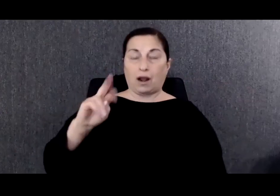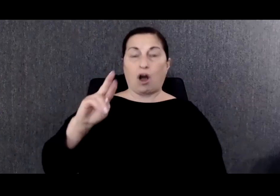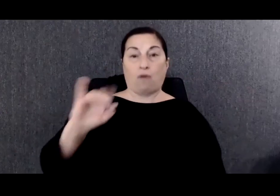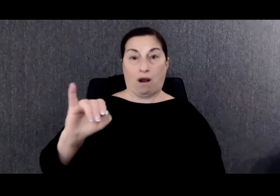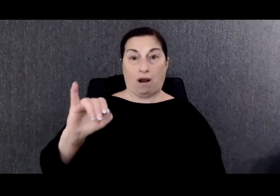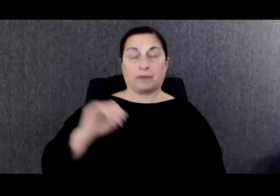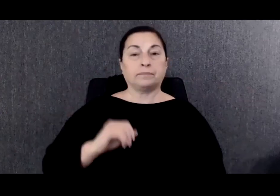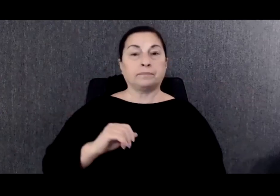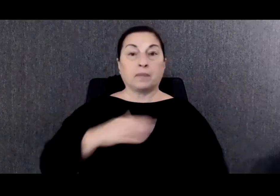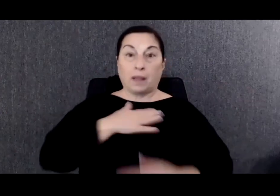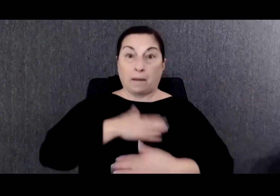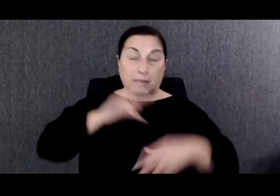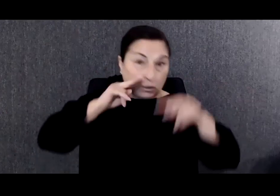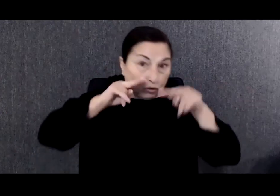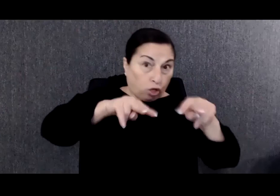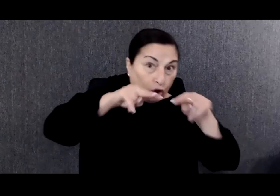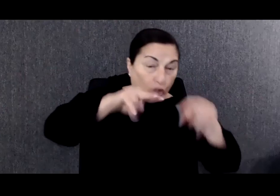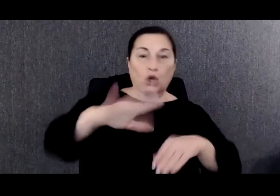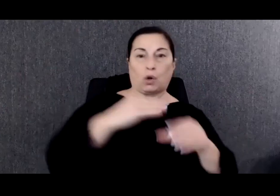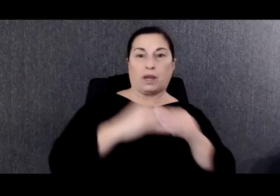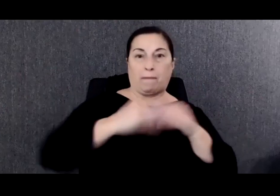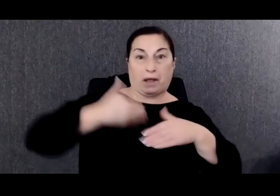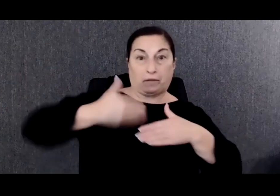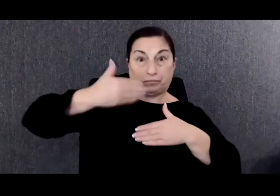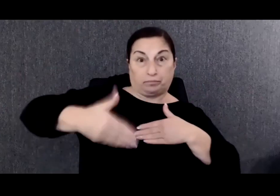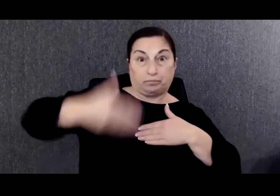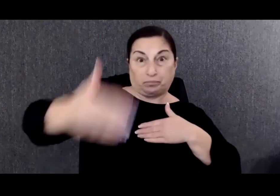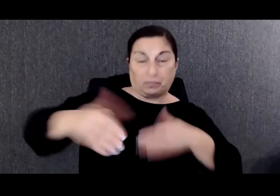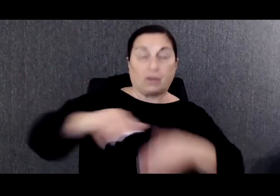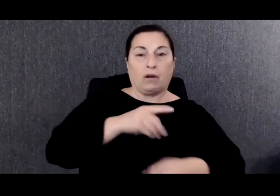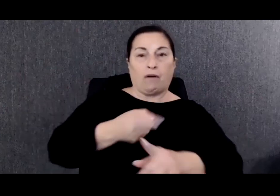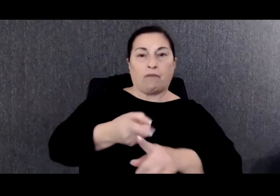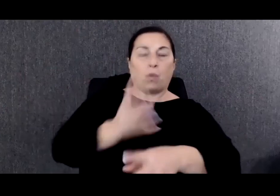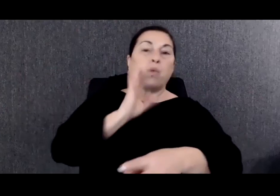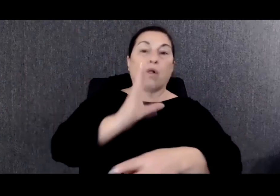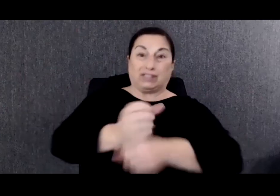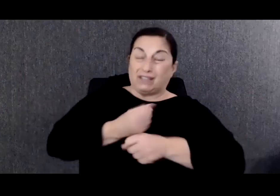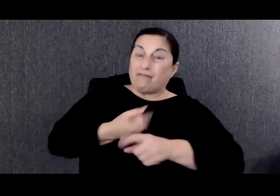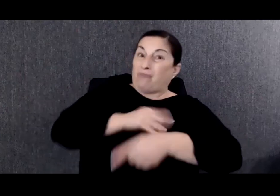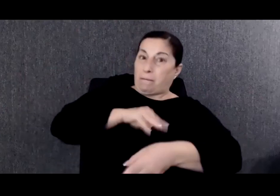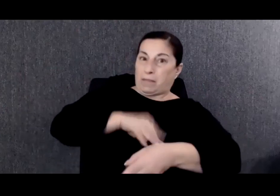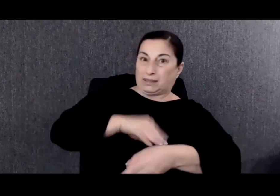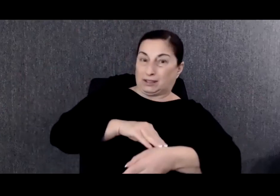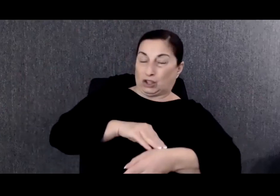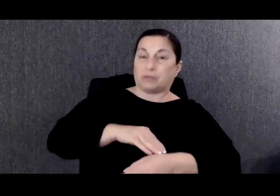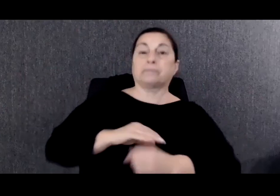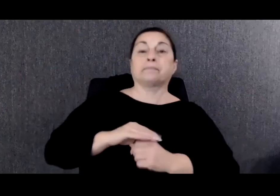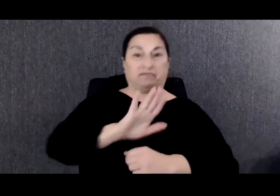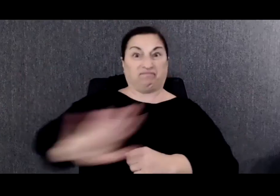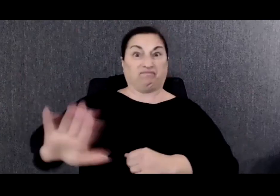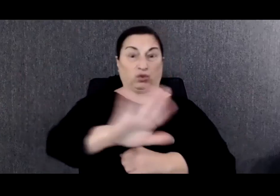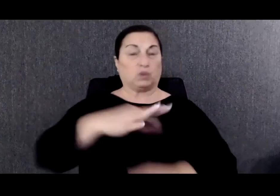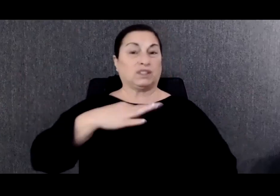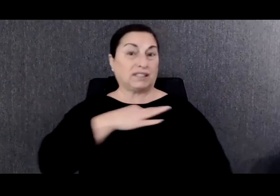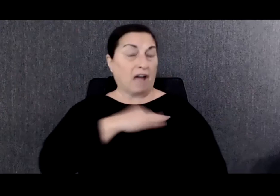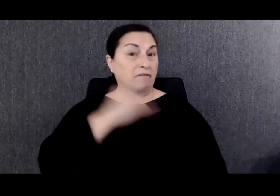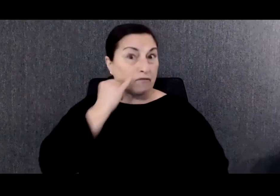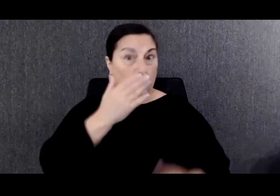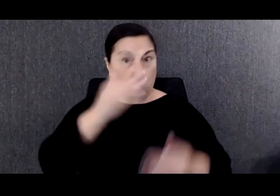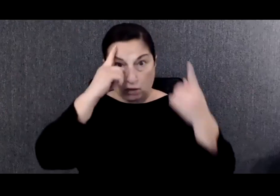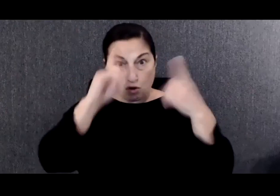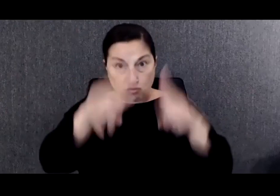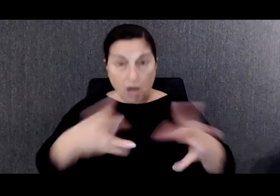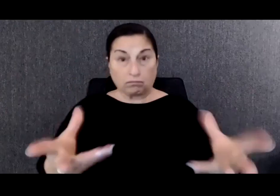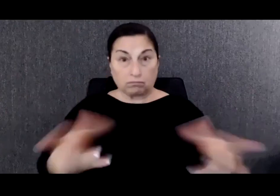Keep an eye out for an email from Melissa. If you are a staff who is planning on getting a